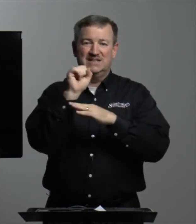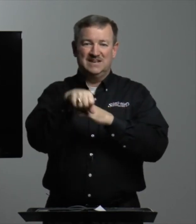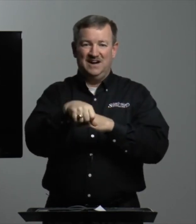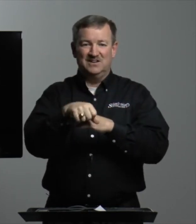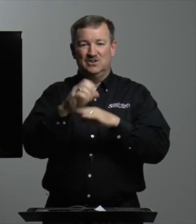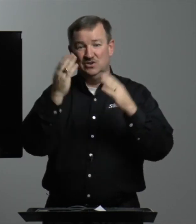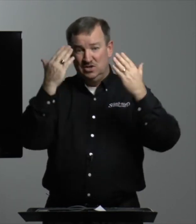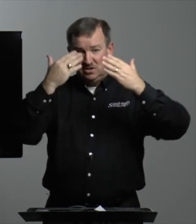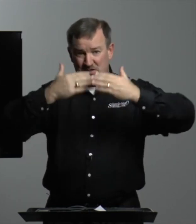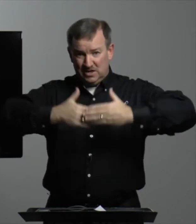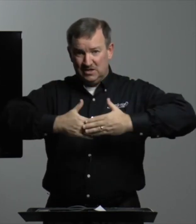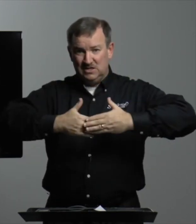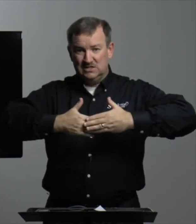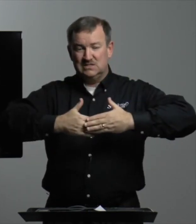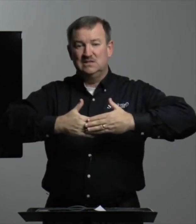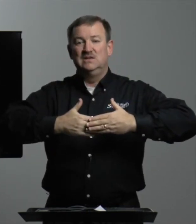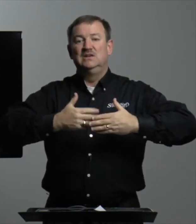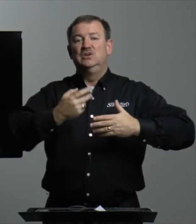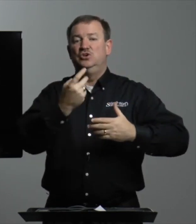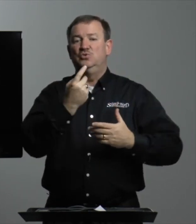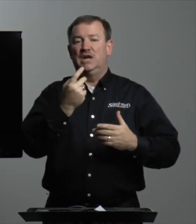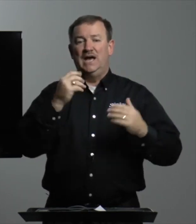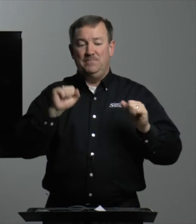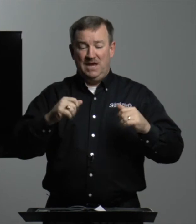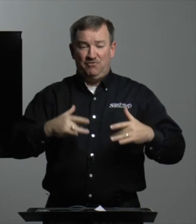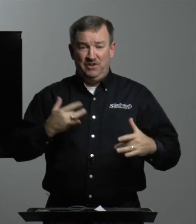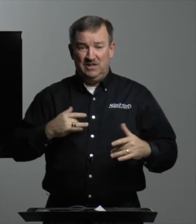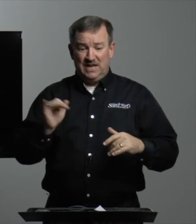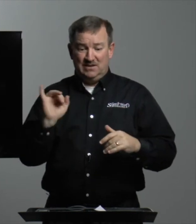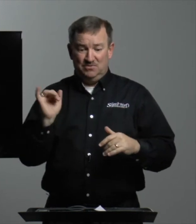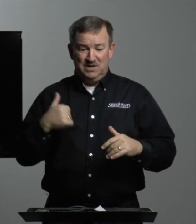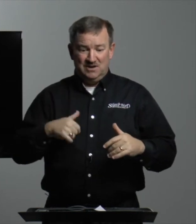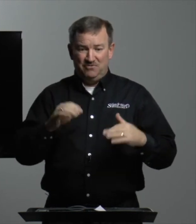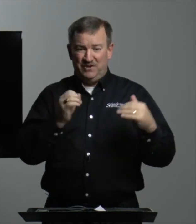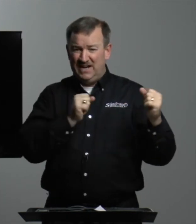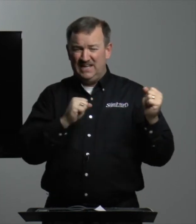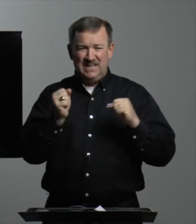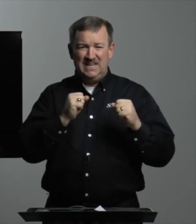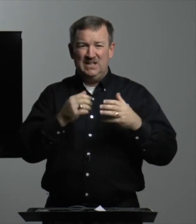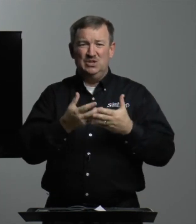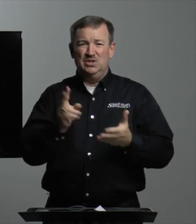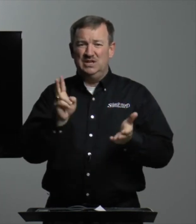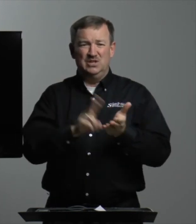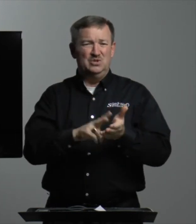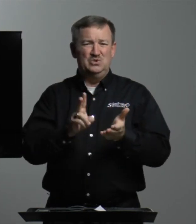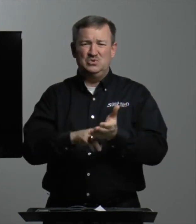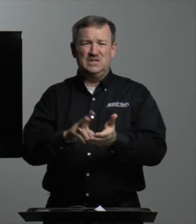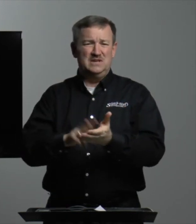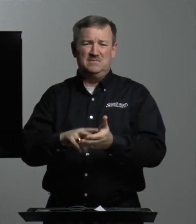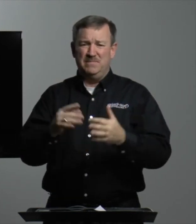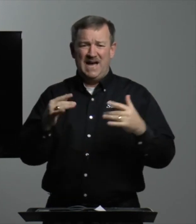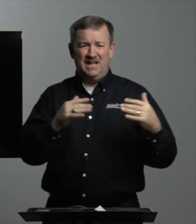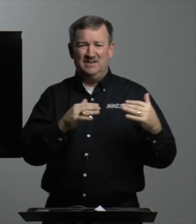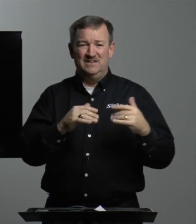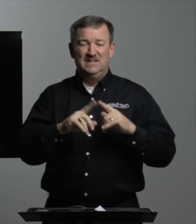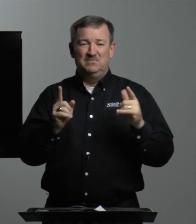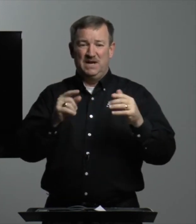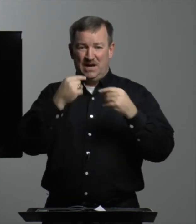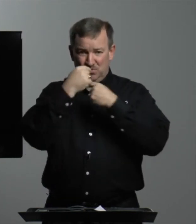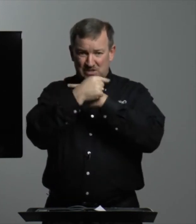conquer darkness. You and I may feel like we are fighting in a losing battle. But I want